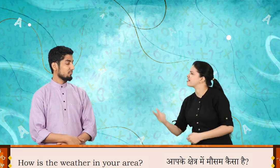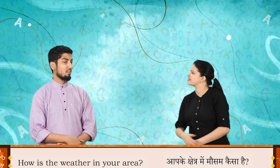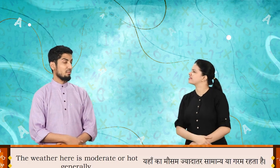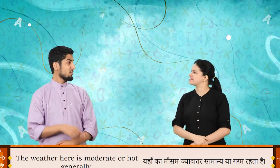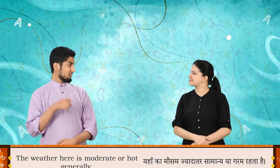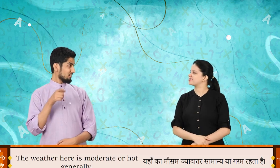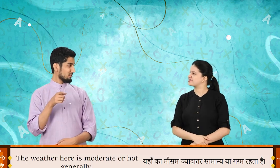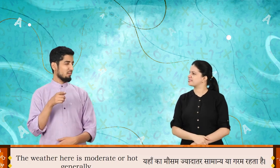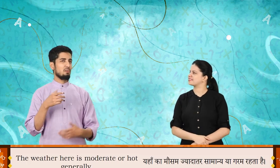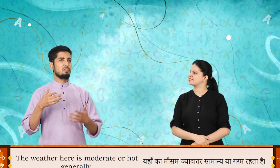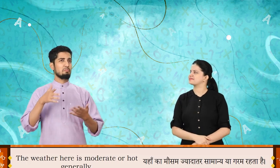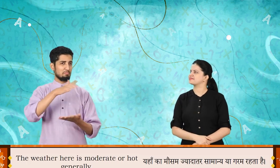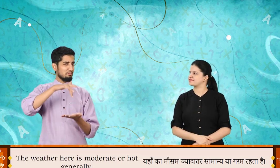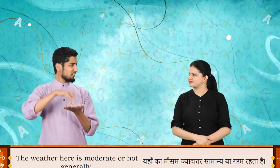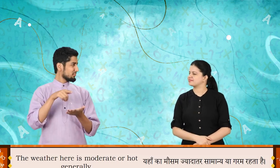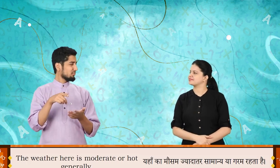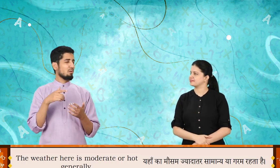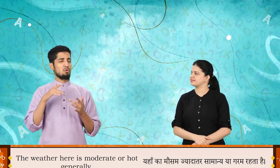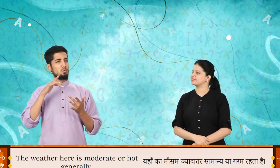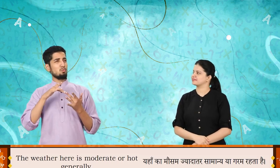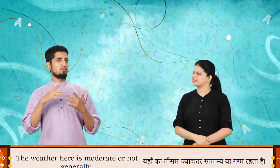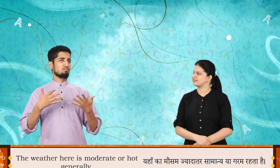The weather here is moderate or hot generally.